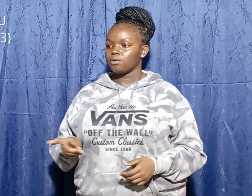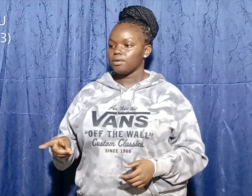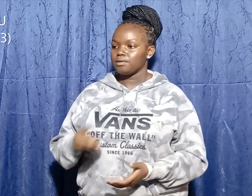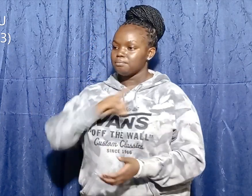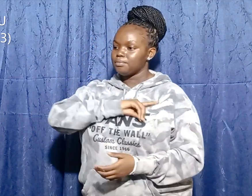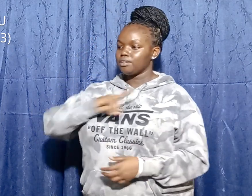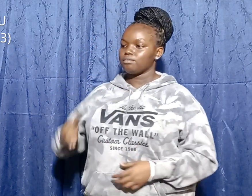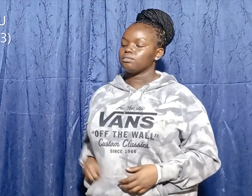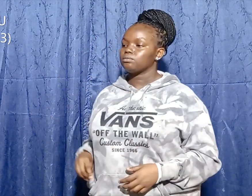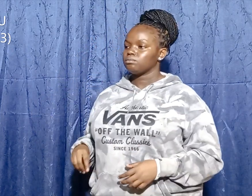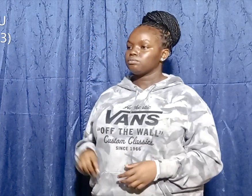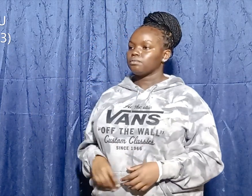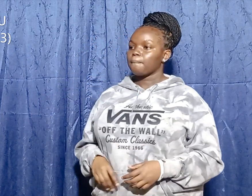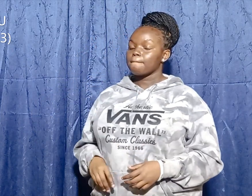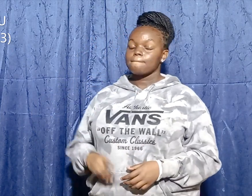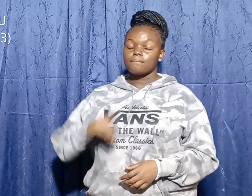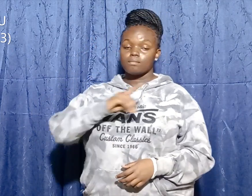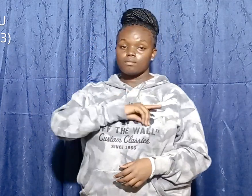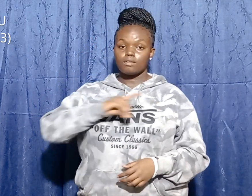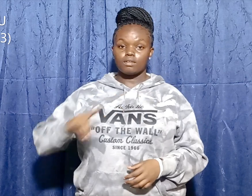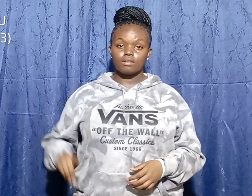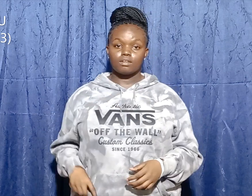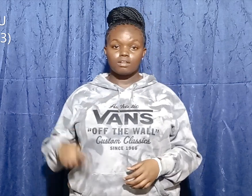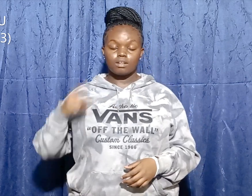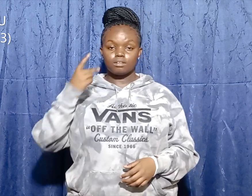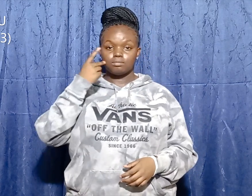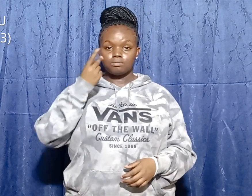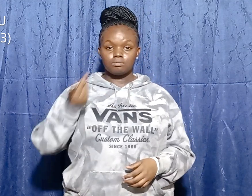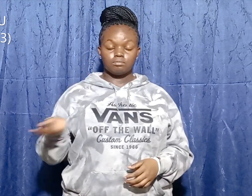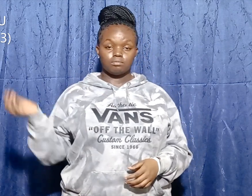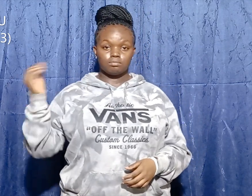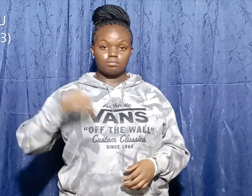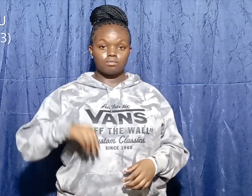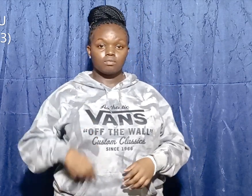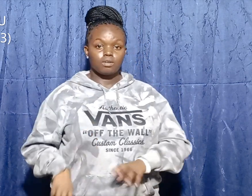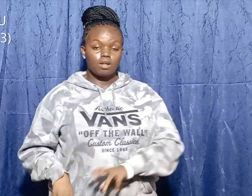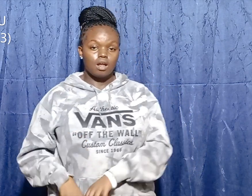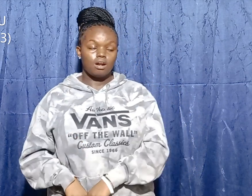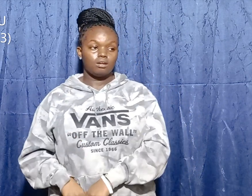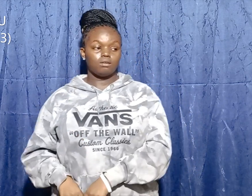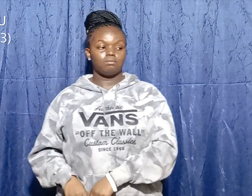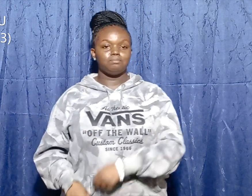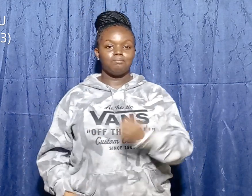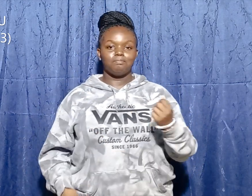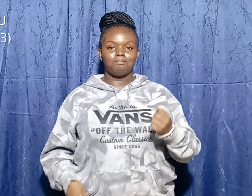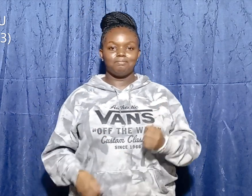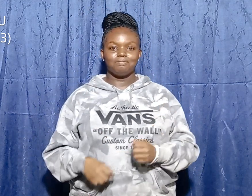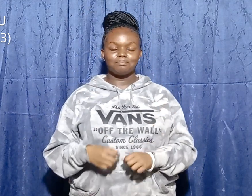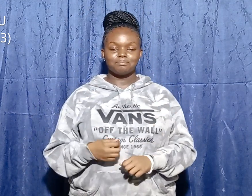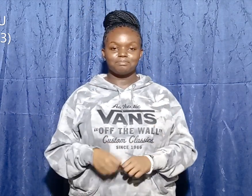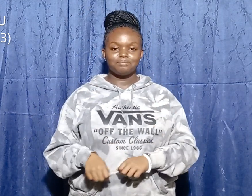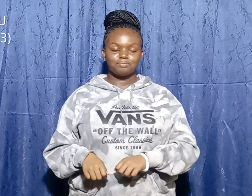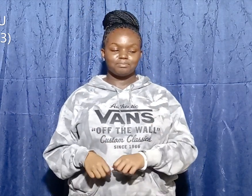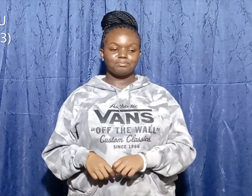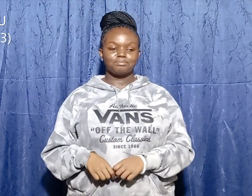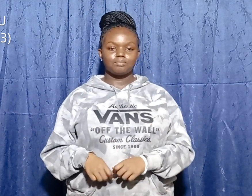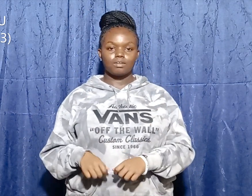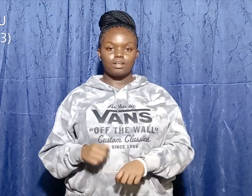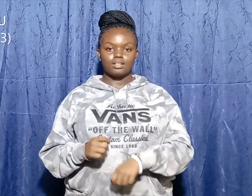David saw he was coming and he removed the stone from the bag and used sleep to